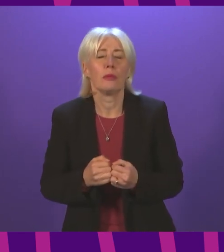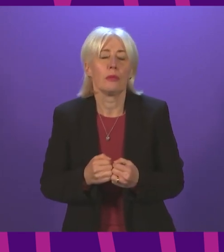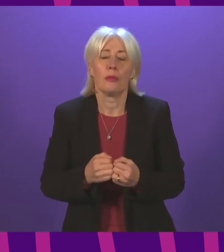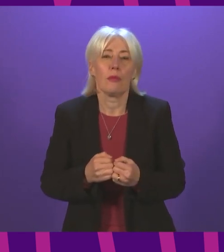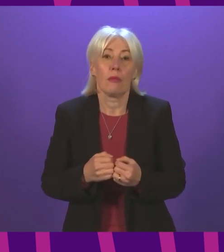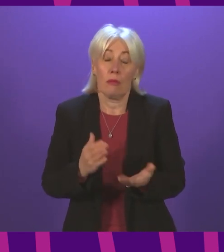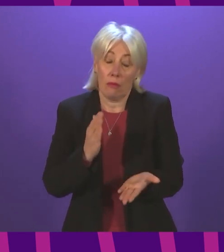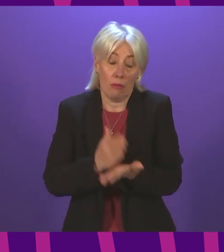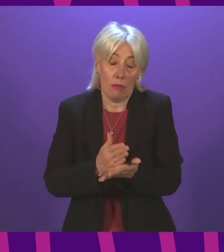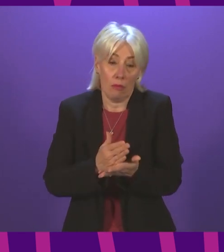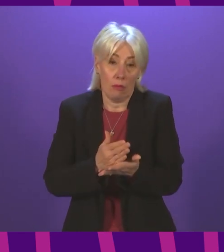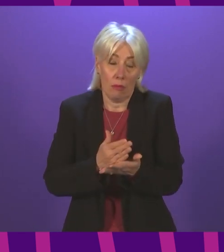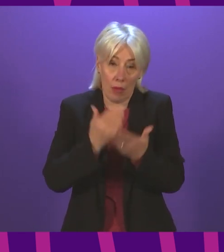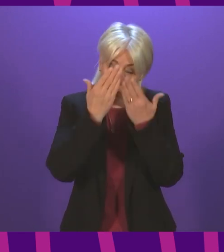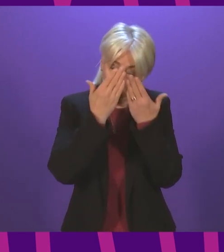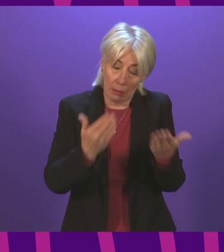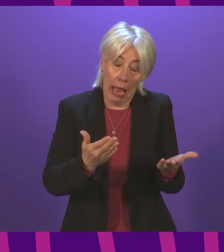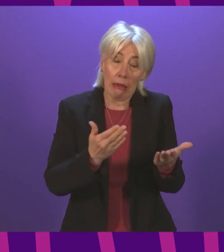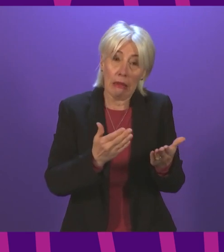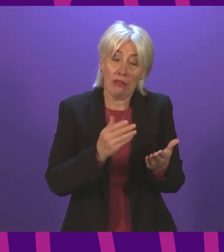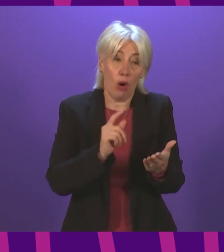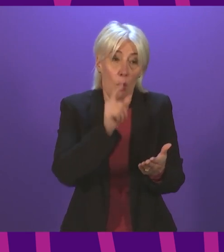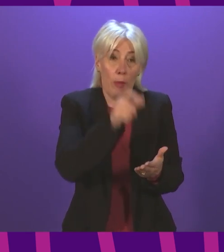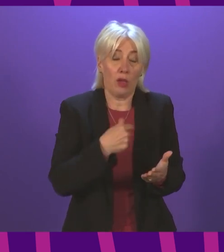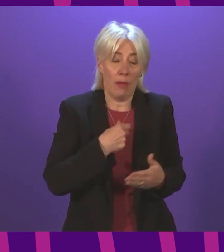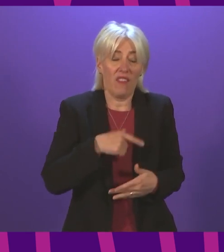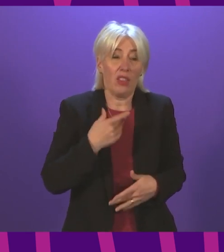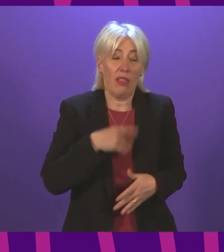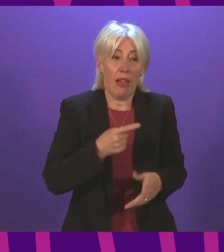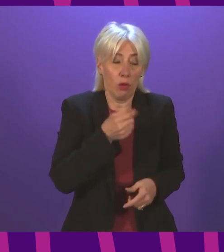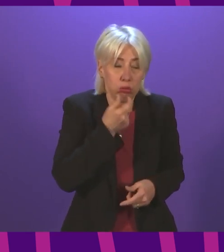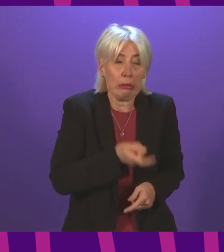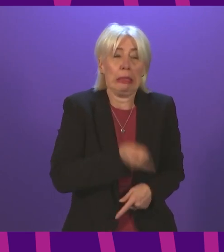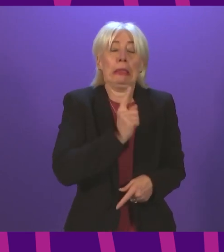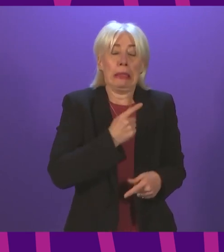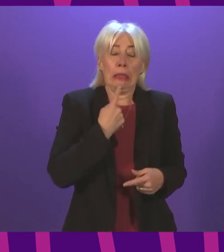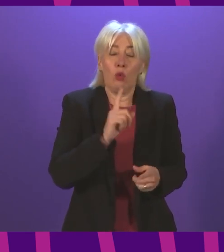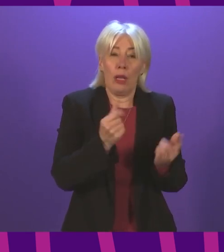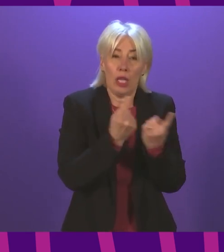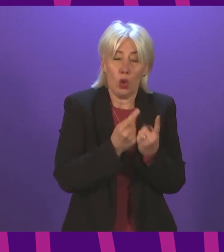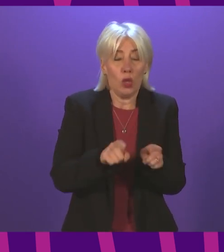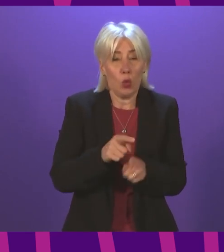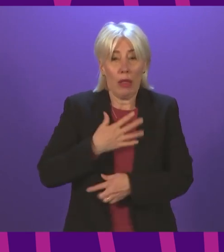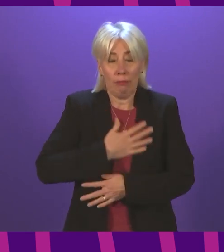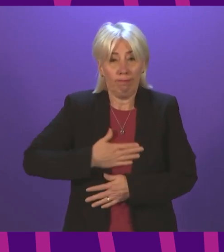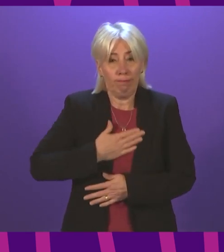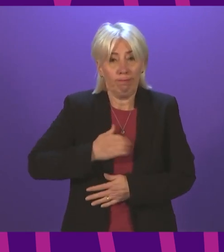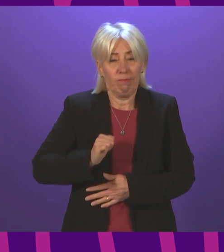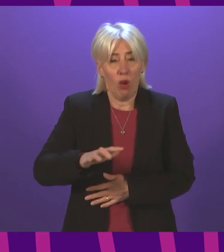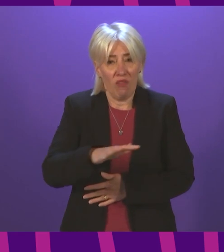of respect for whistleblowers. I have the greatest respect and obviously the greatest of sympathy for the families. And I would